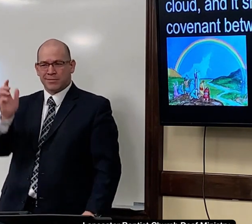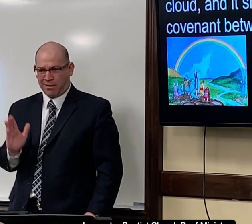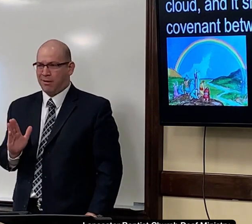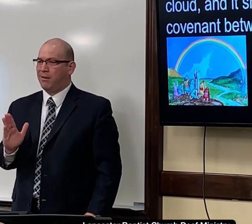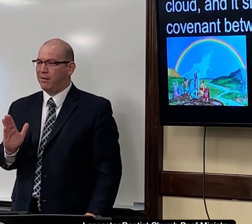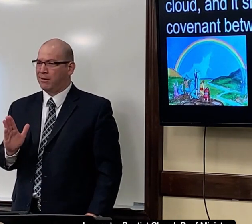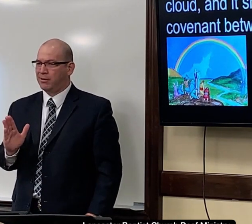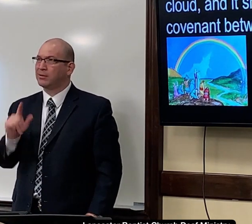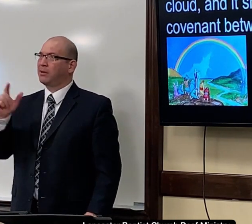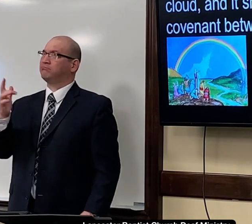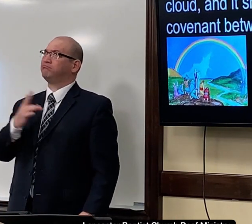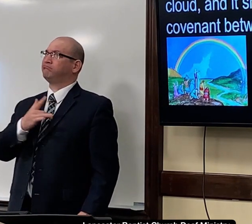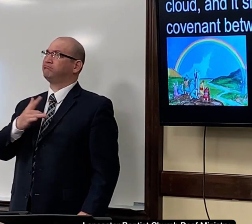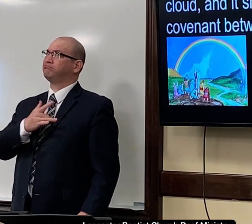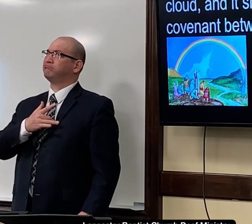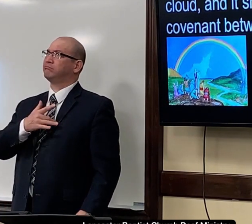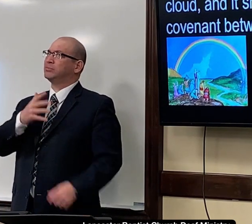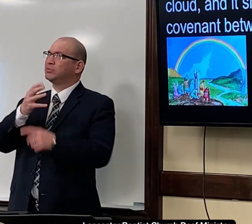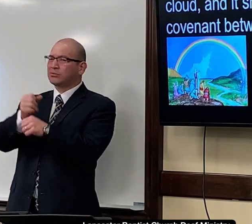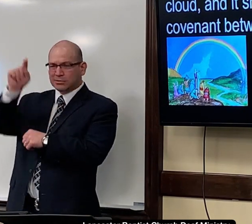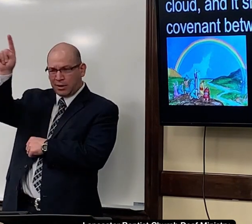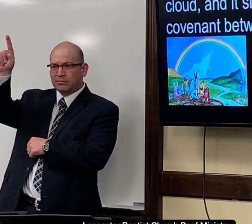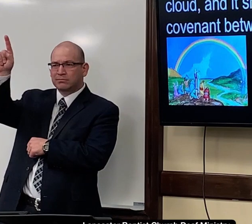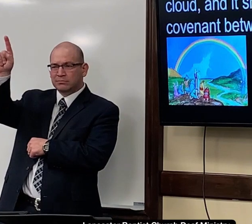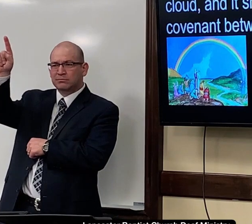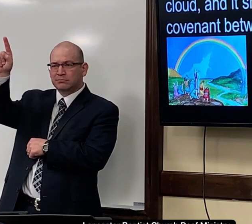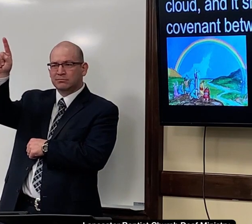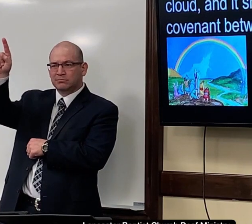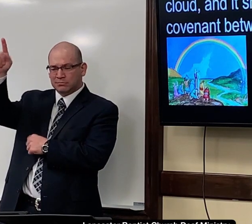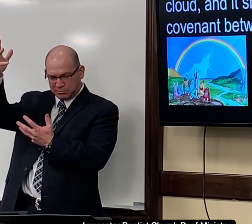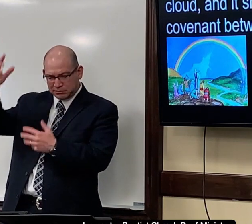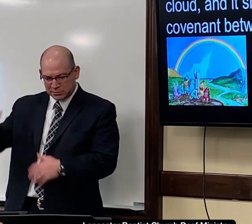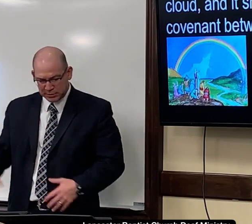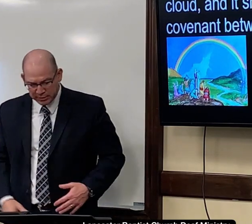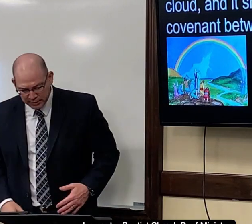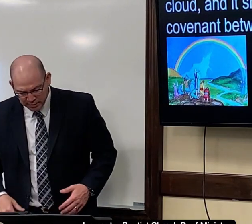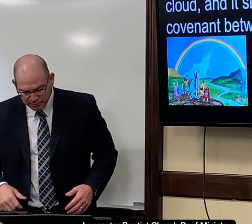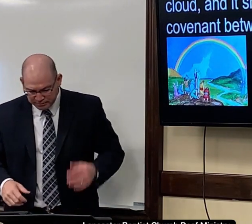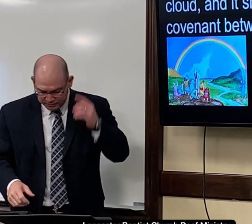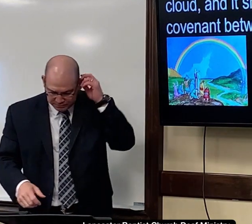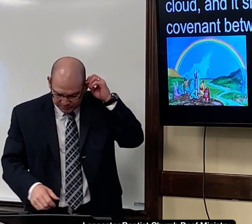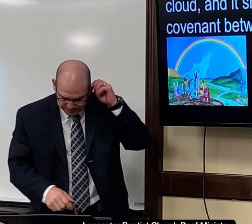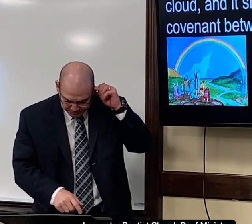Trust God. When He convicts you about something, when He tells you something, follow Him.